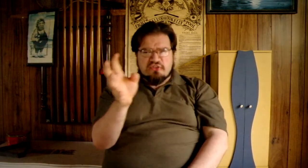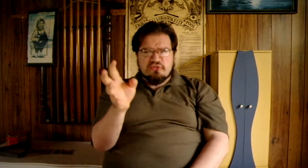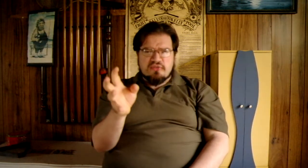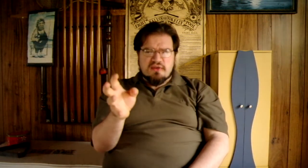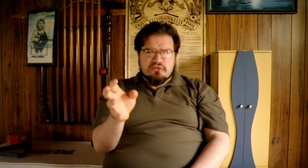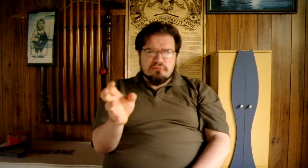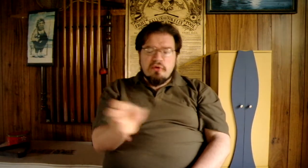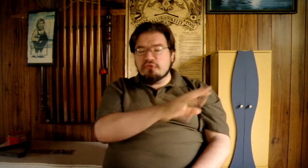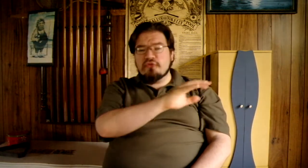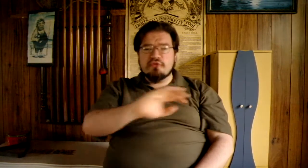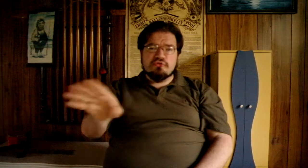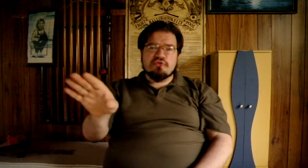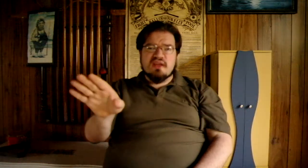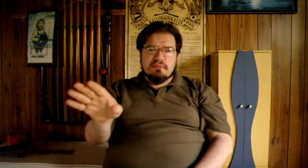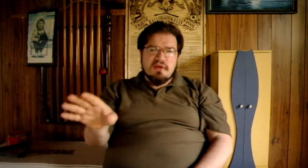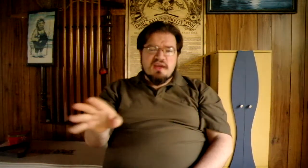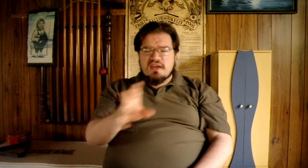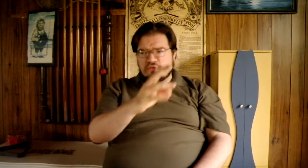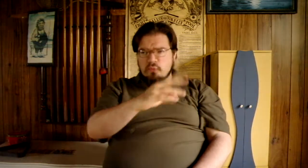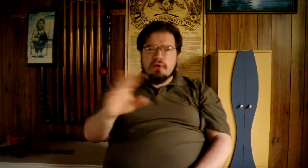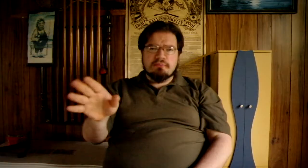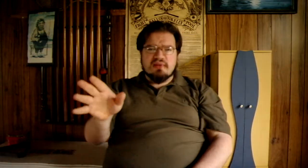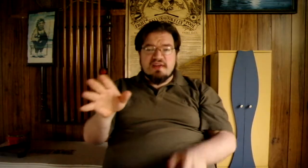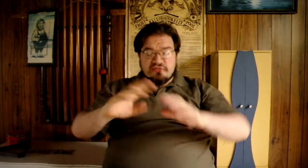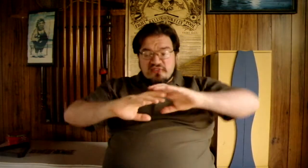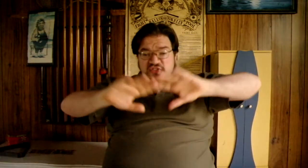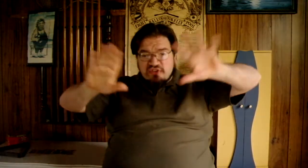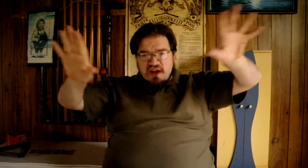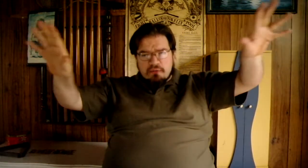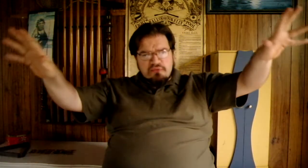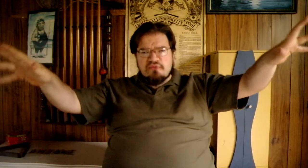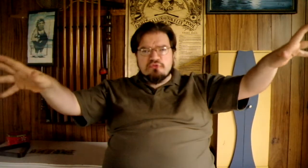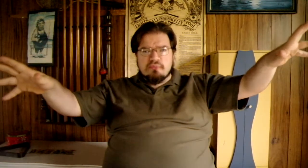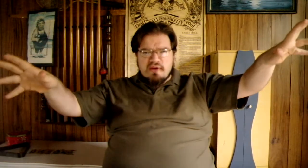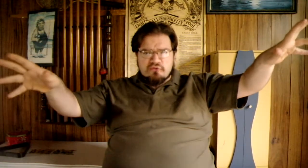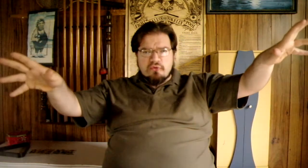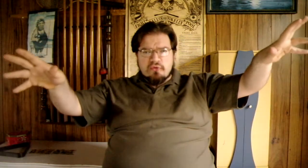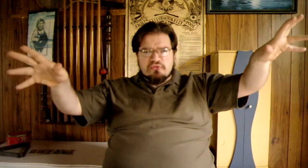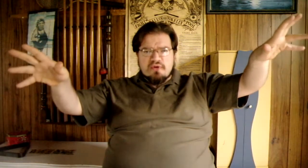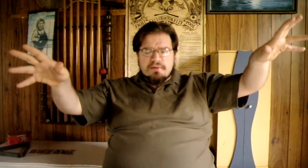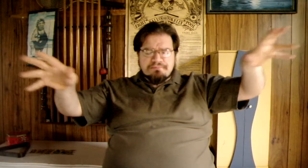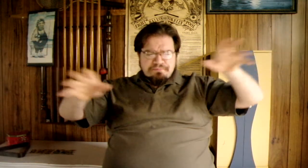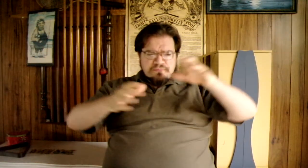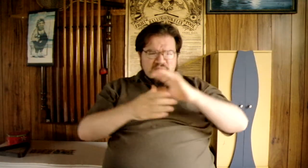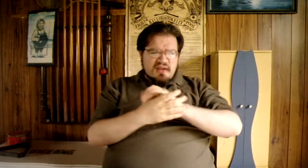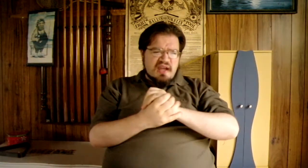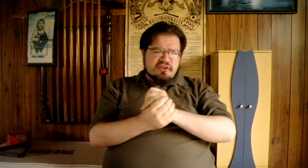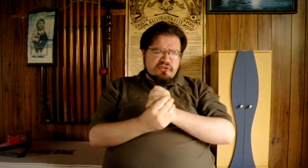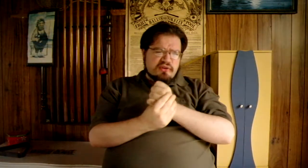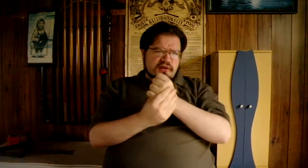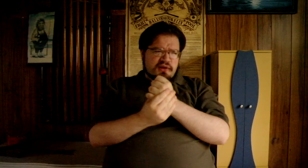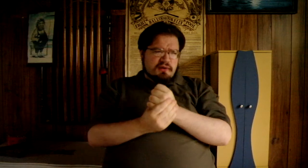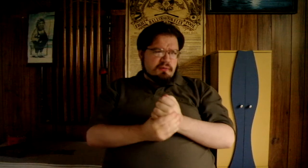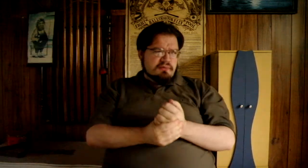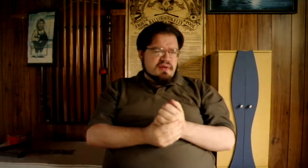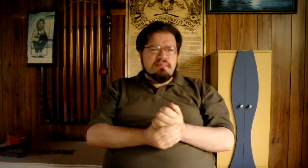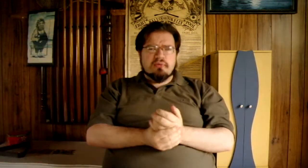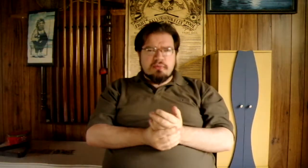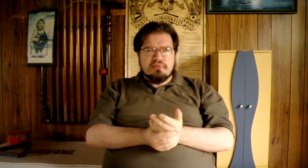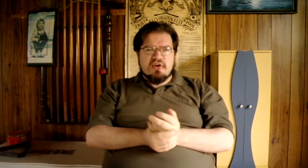to things. Most of your dream is wordplay fleshed out with visual metaphors and when people repress